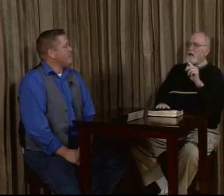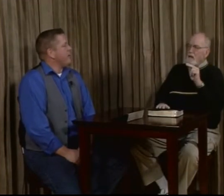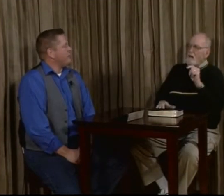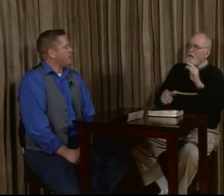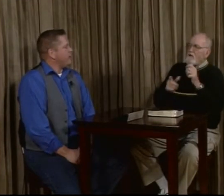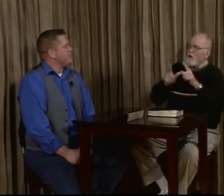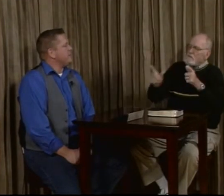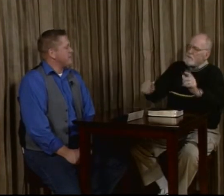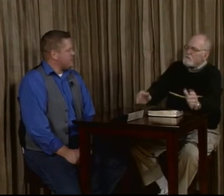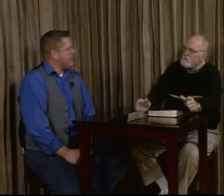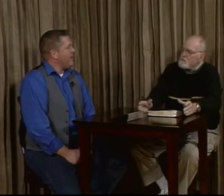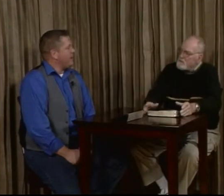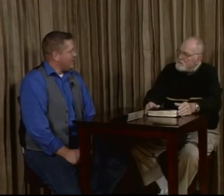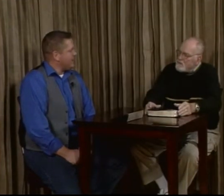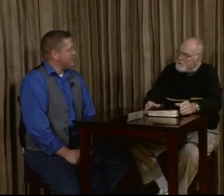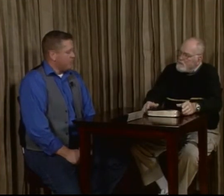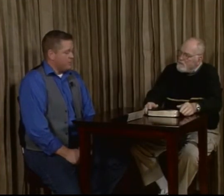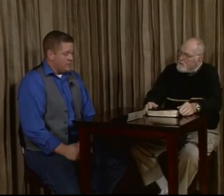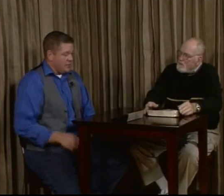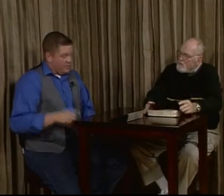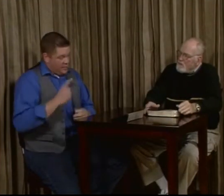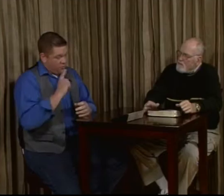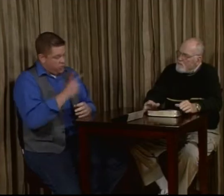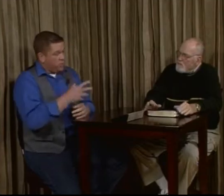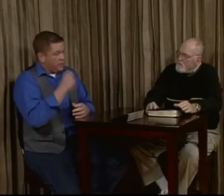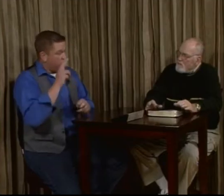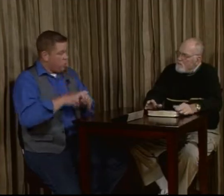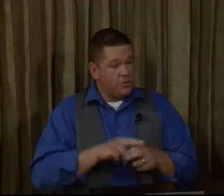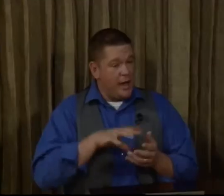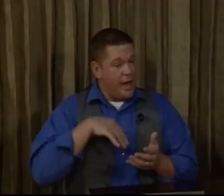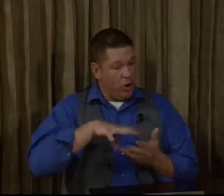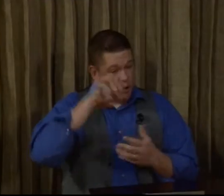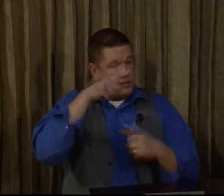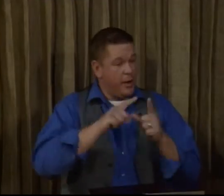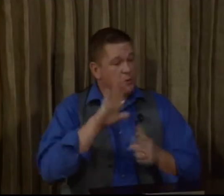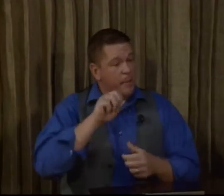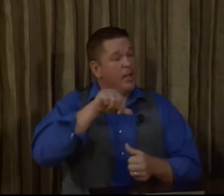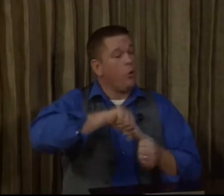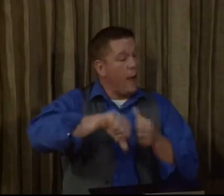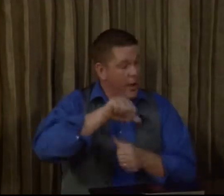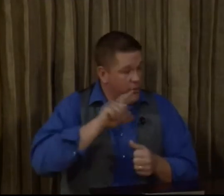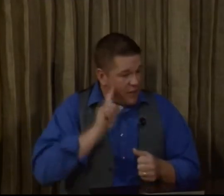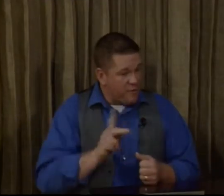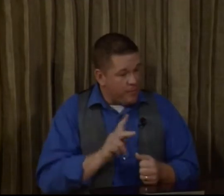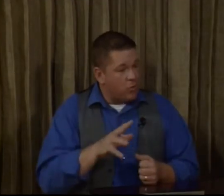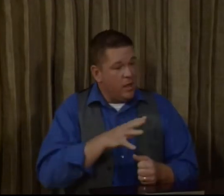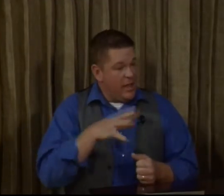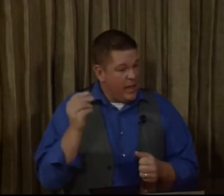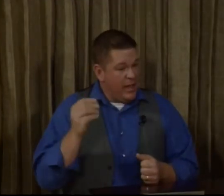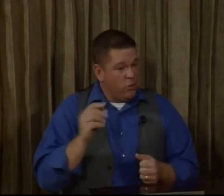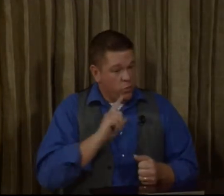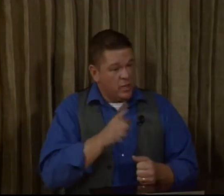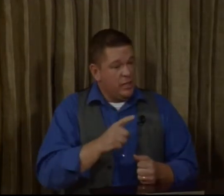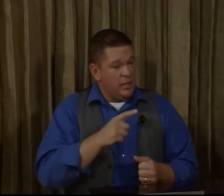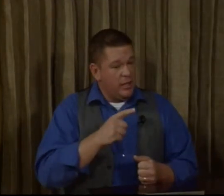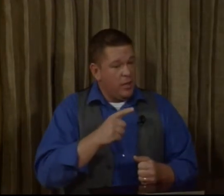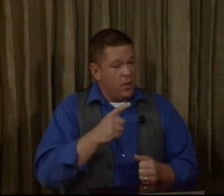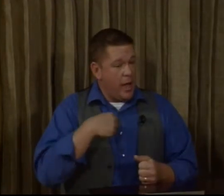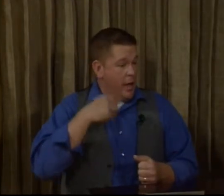American Sign Language because it is my native language. True, and of course, I learn sign language by being around deaf people. And really, I